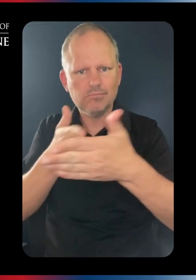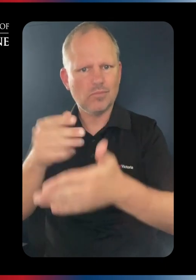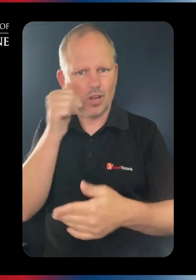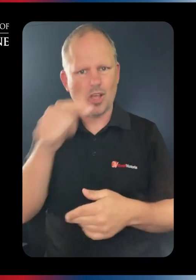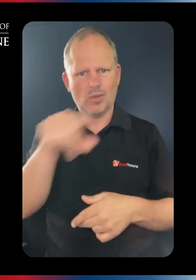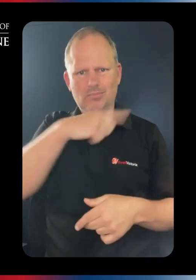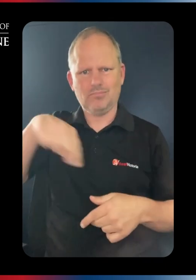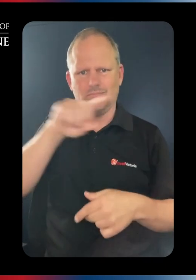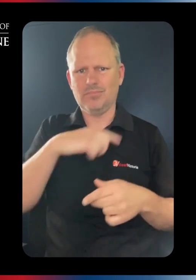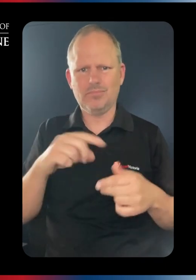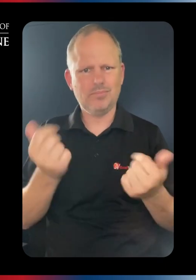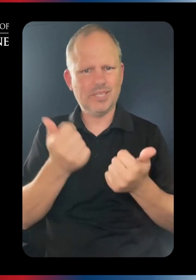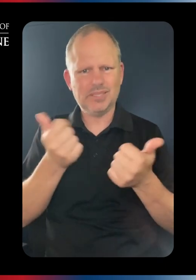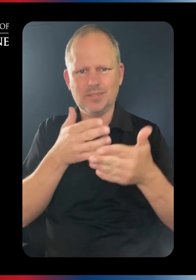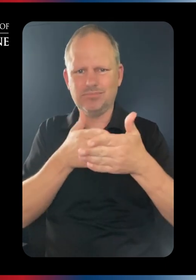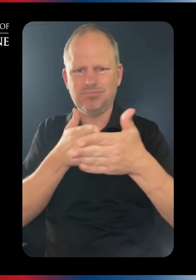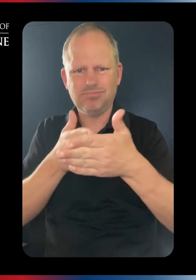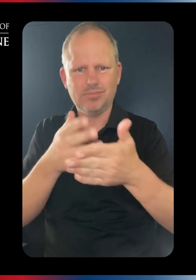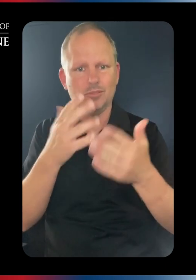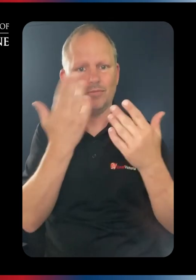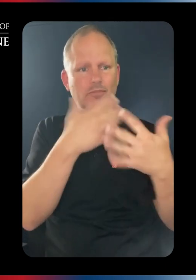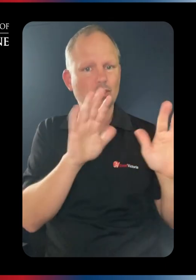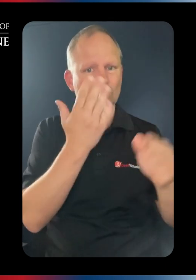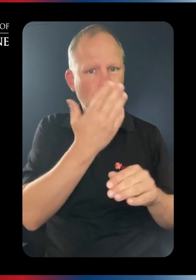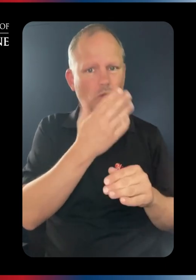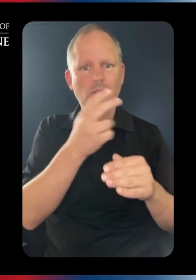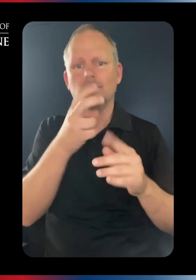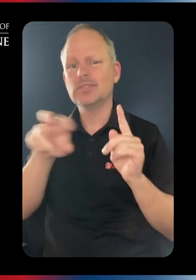We all know the extreme barriers faced during these transitions.